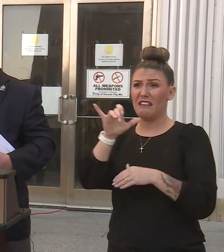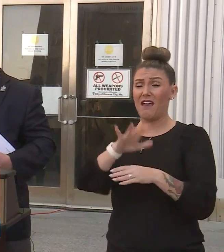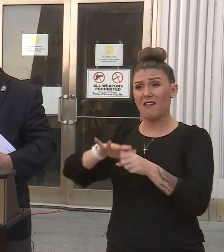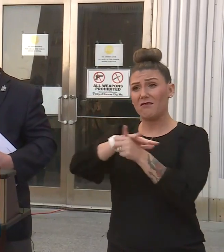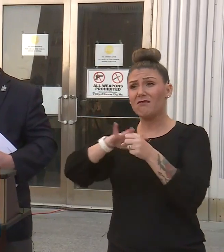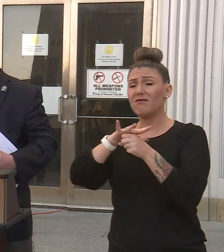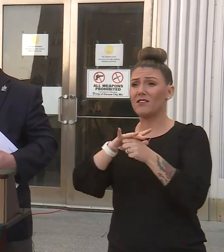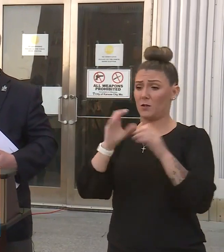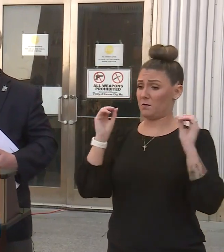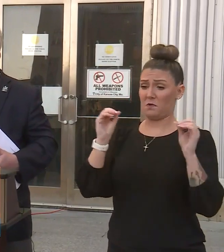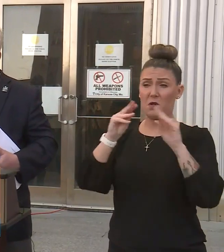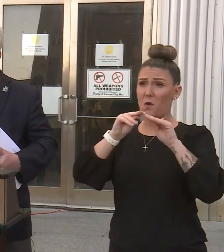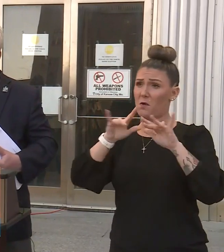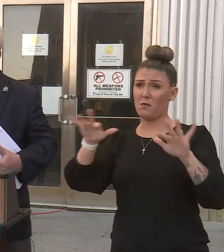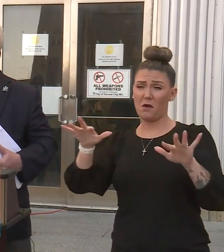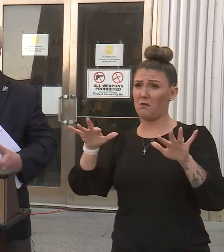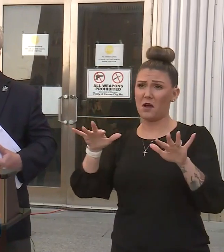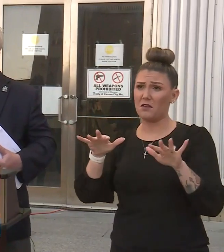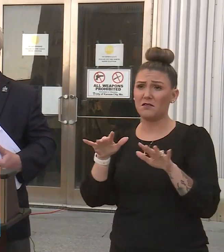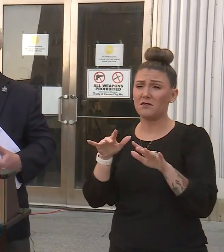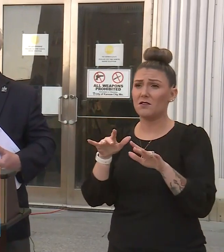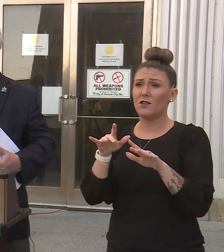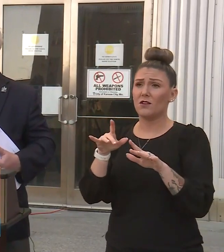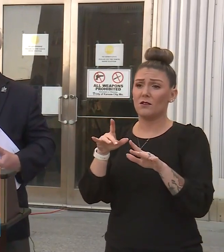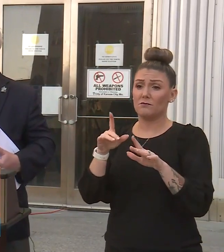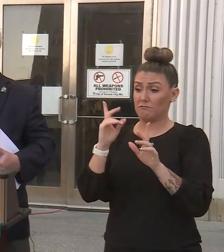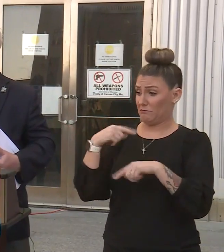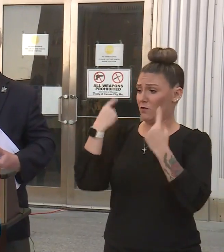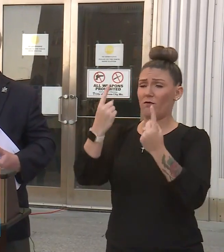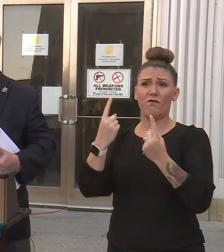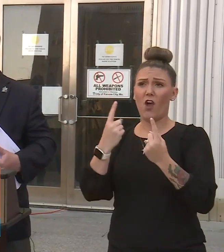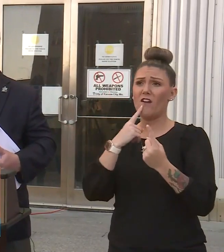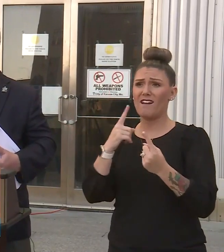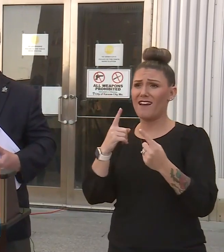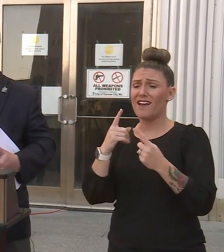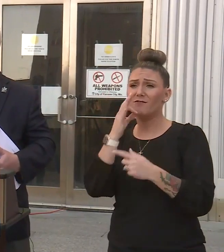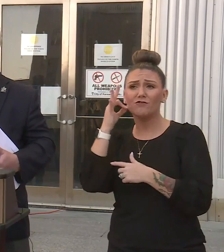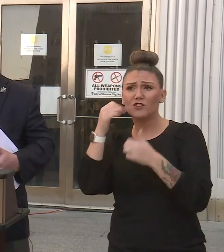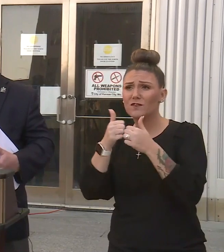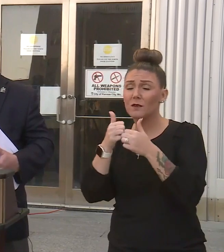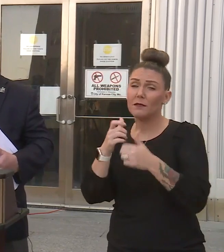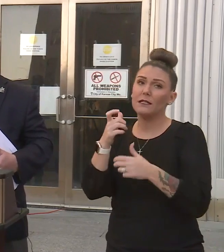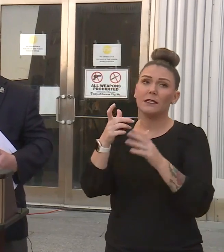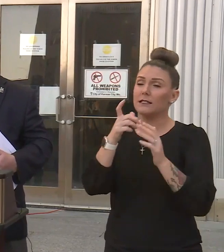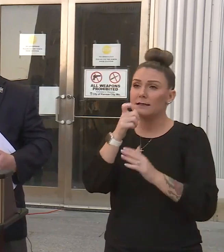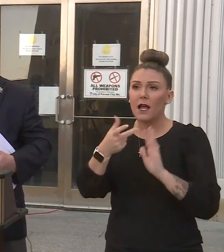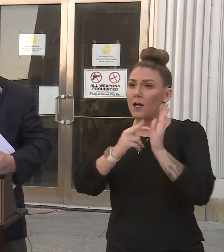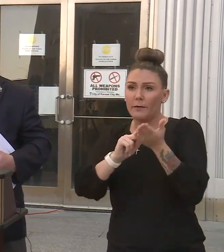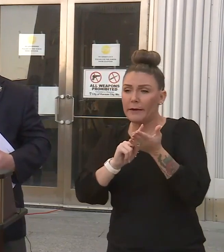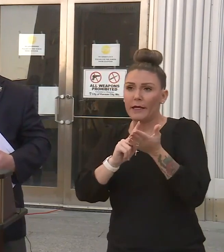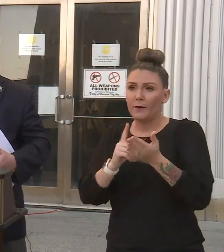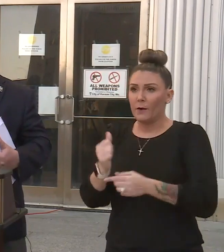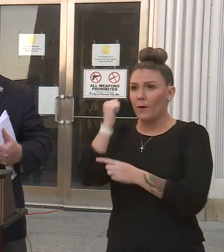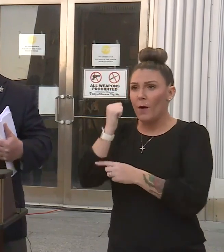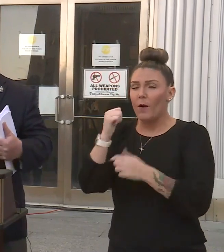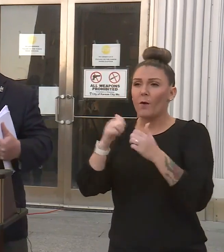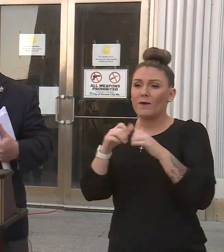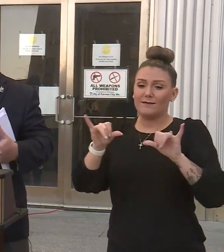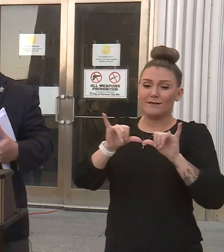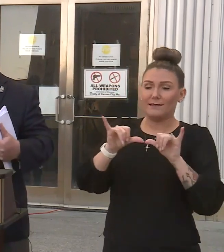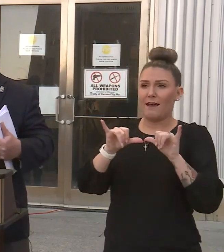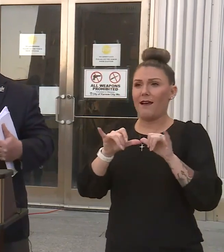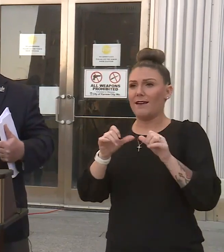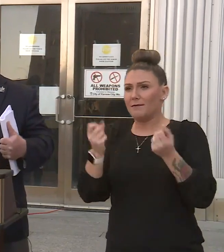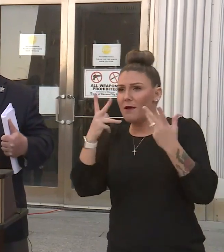any outbreaks to date at the Chiefs games. That doesn't mean we won't with the size and the volume, but it should be